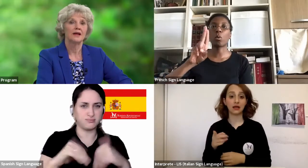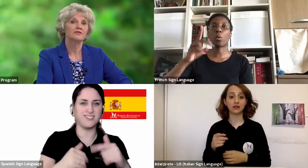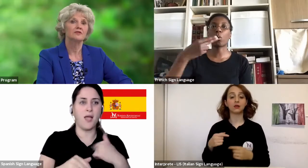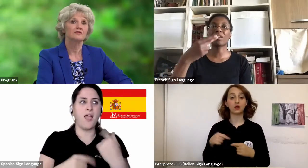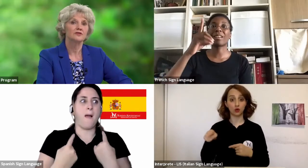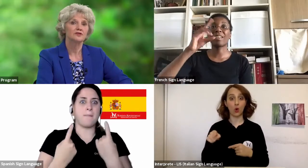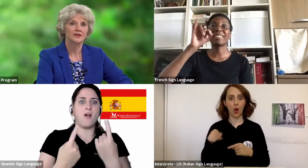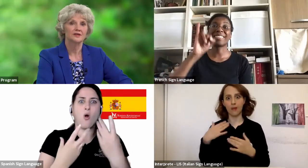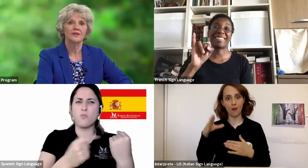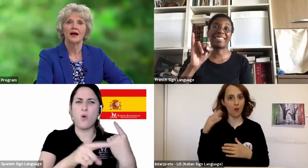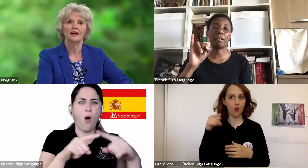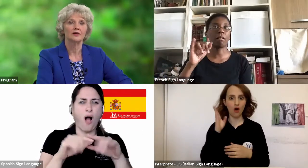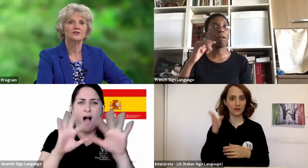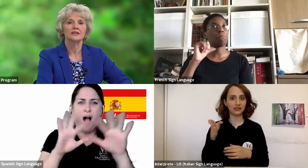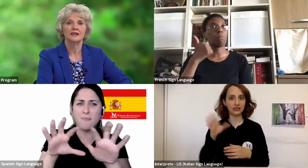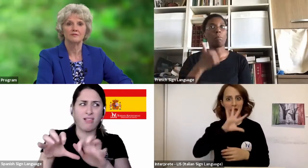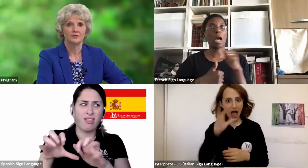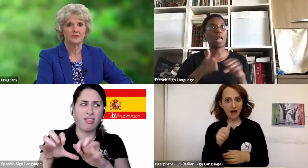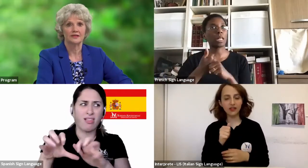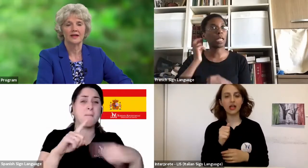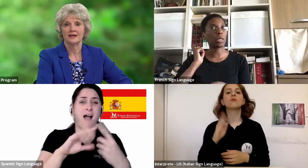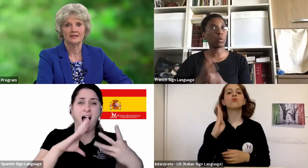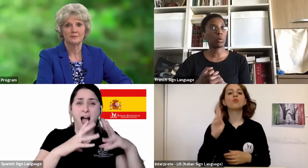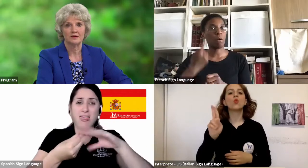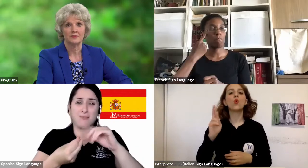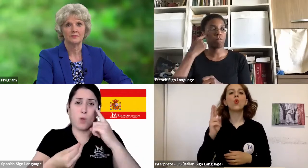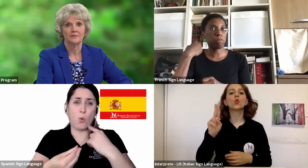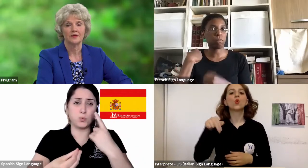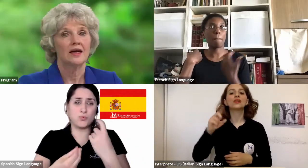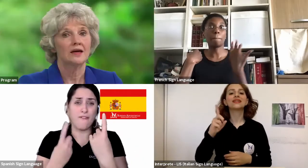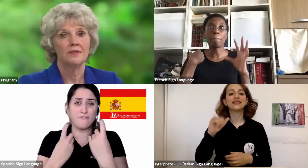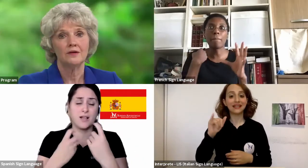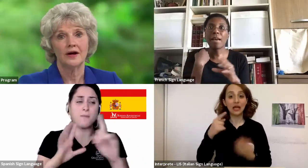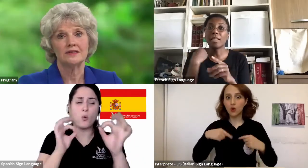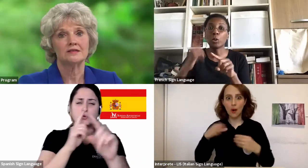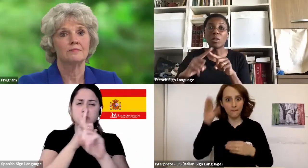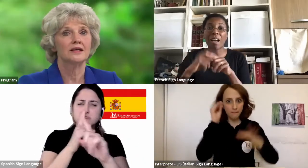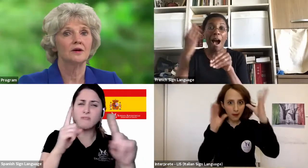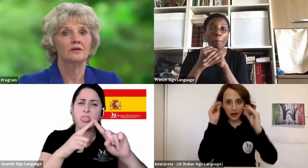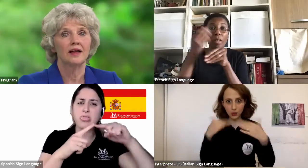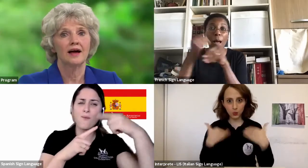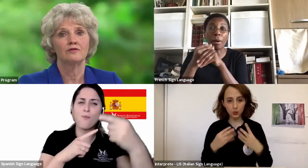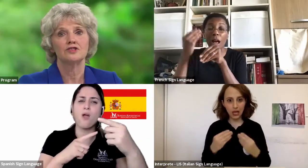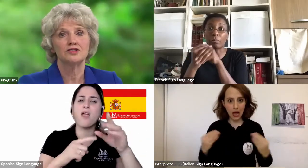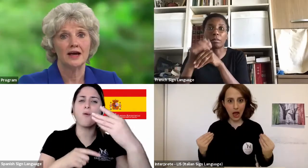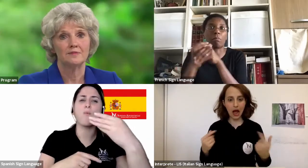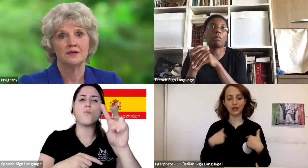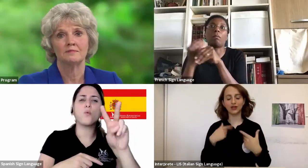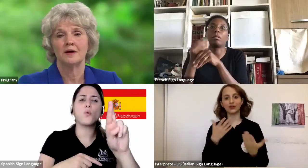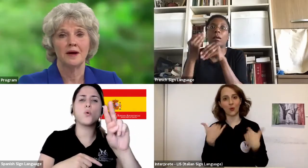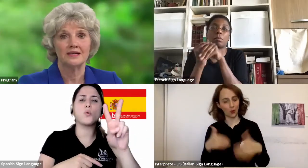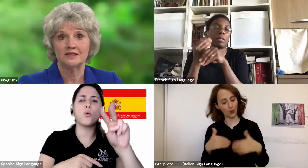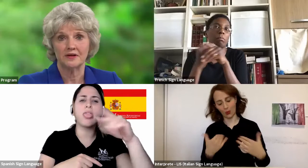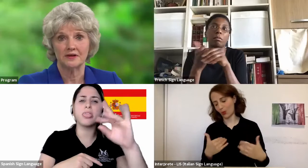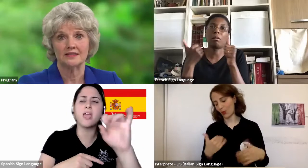But after the first year, I learned to love Burundi and its people. In many ways, my adult life was shaped